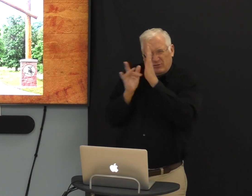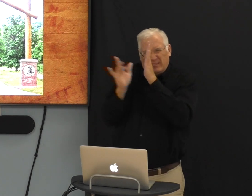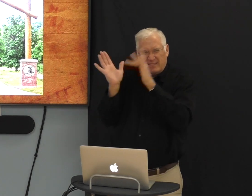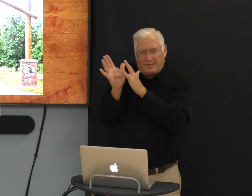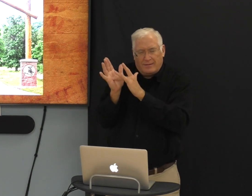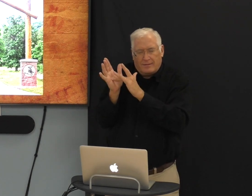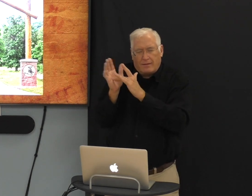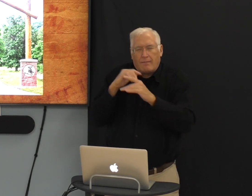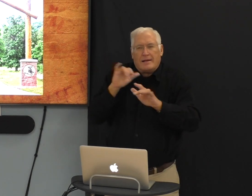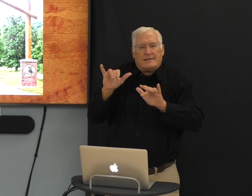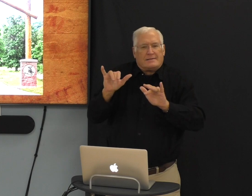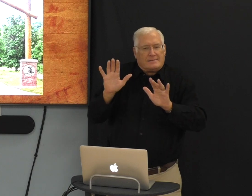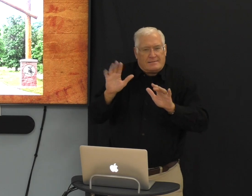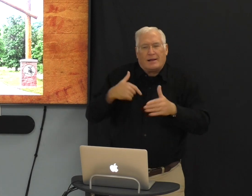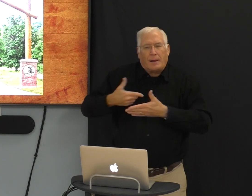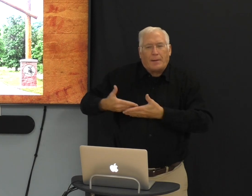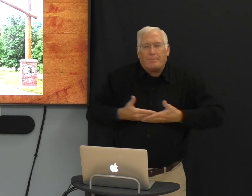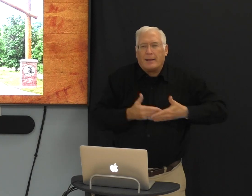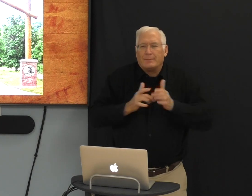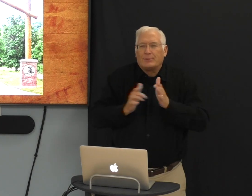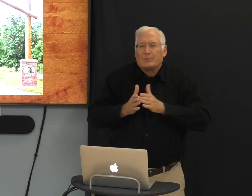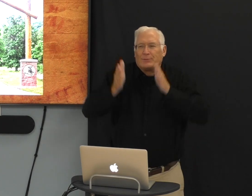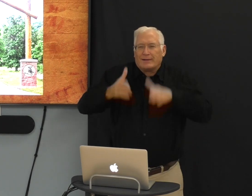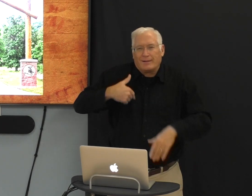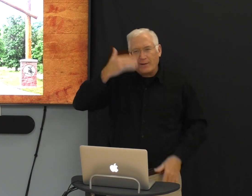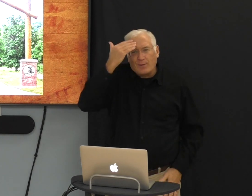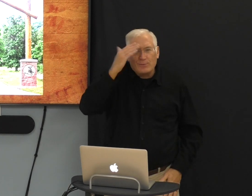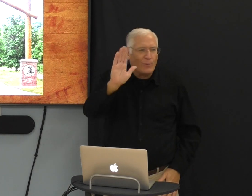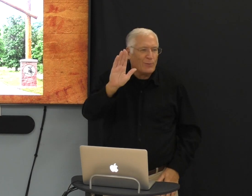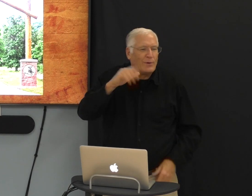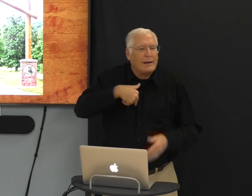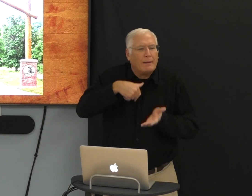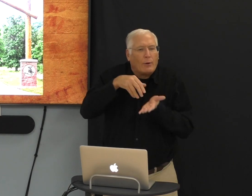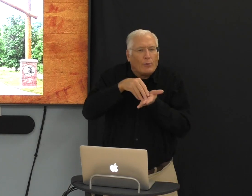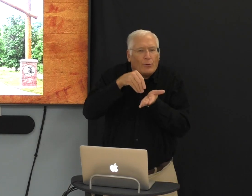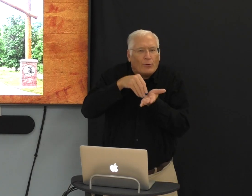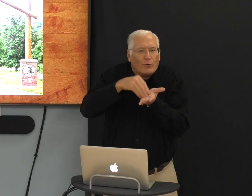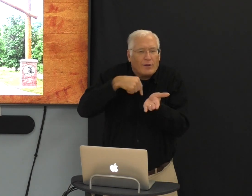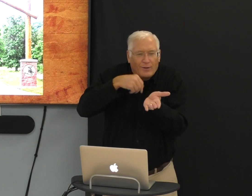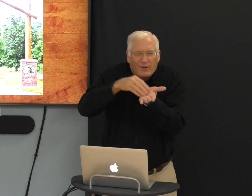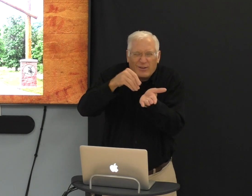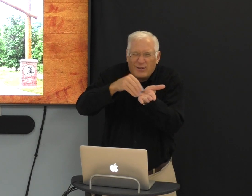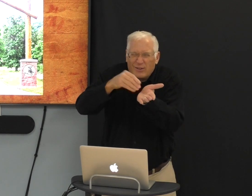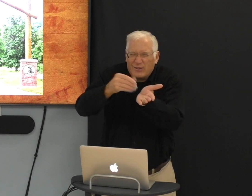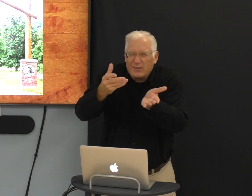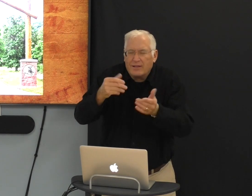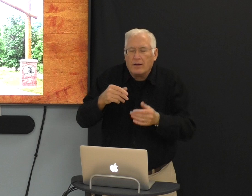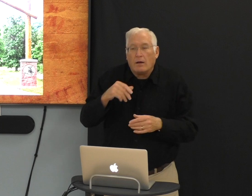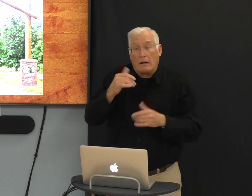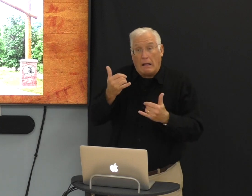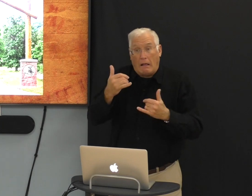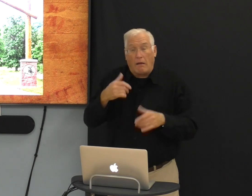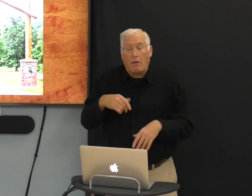But it was because I knew who Jesus was. I was a baby Christian. I was still learning.